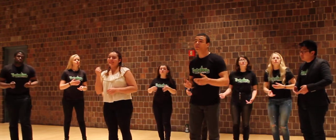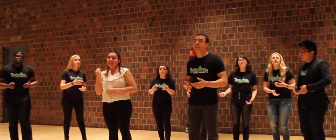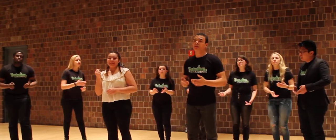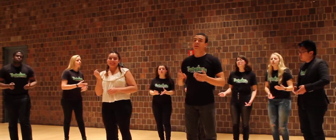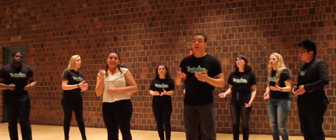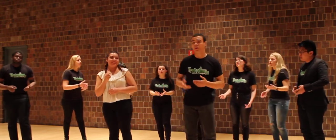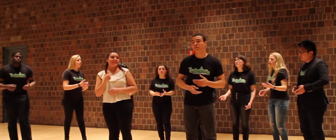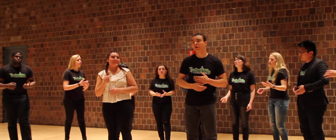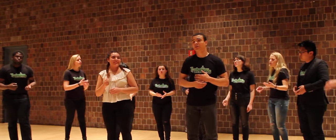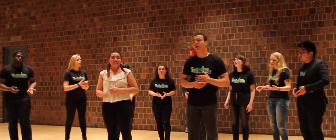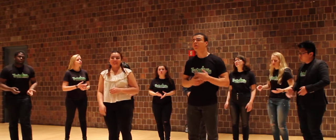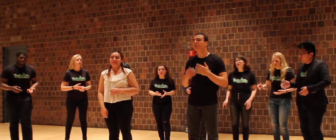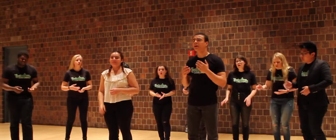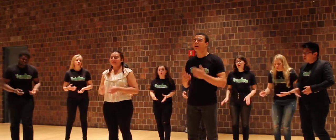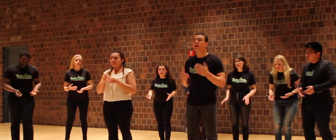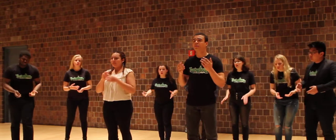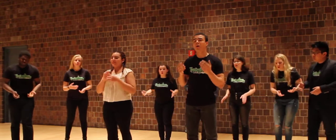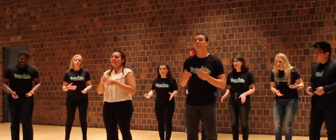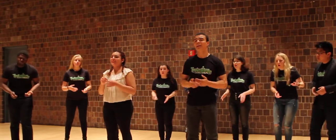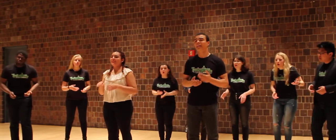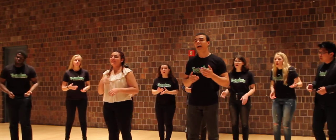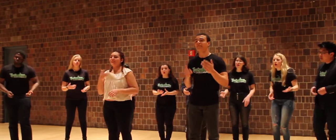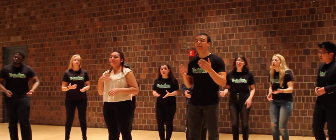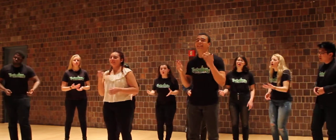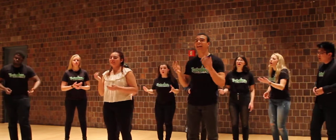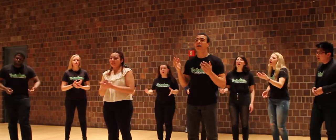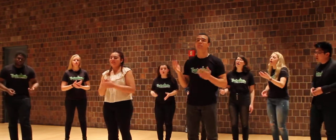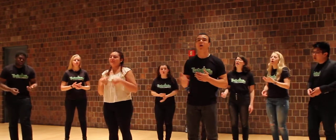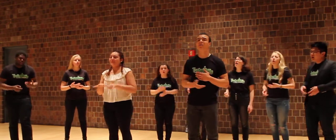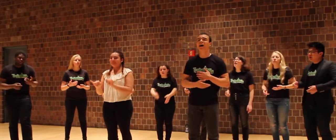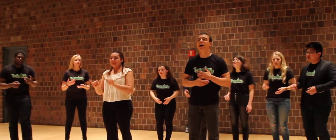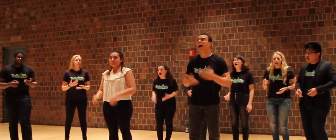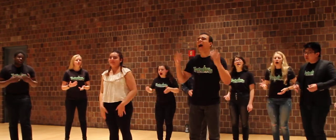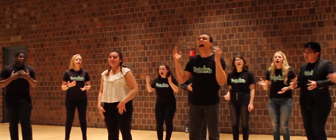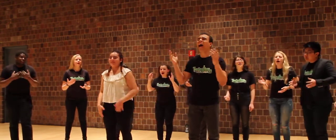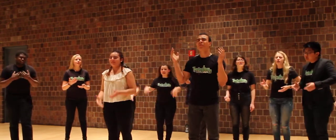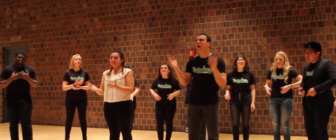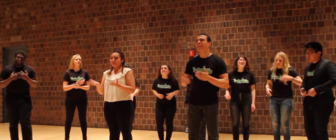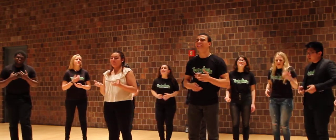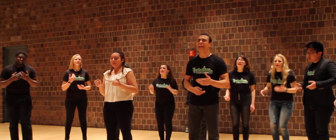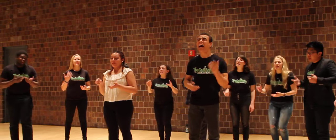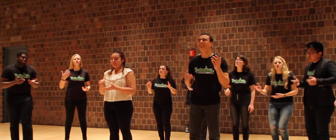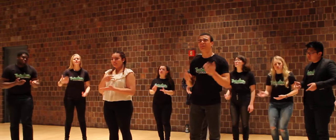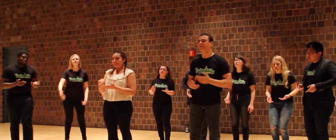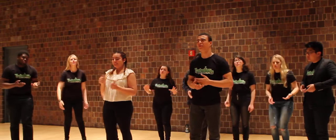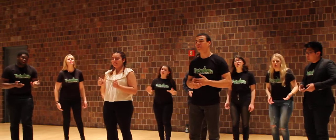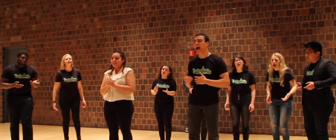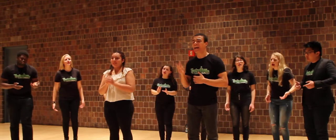look over your shoulder. For a minute I forget that I'm older. I wanna dance with you right